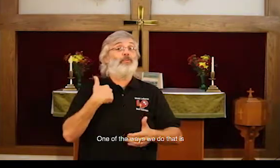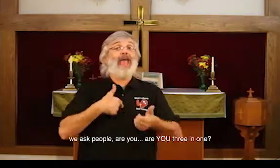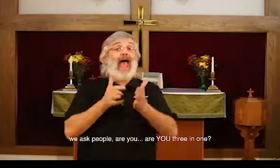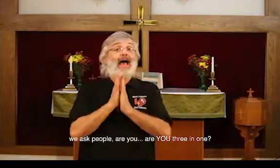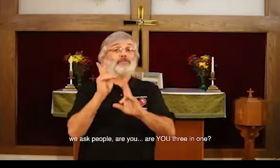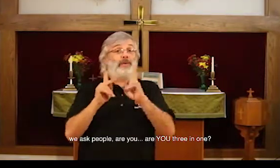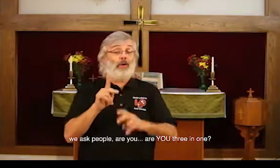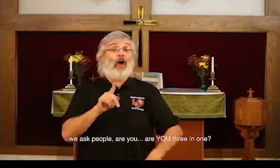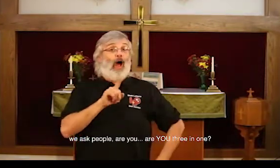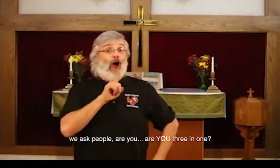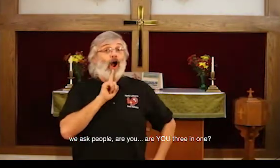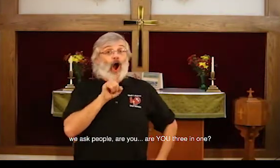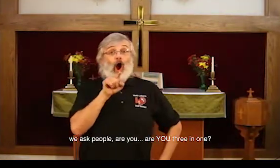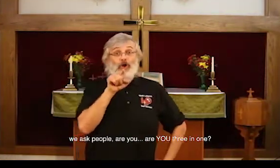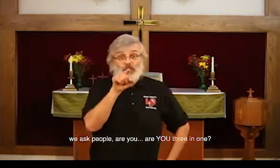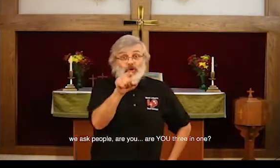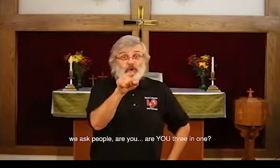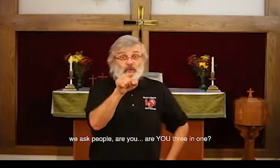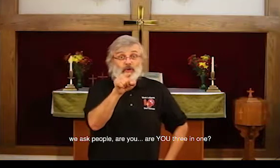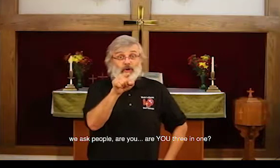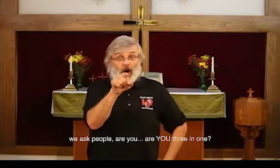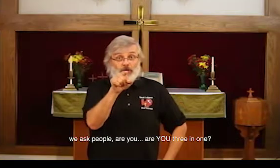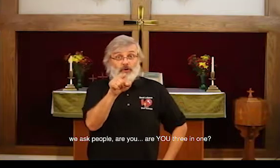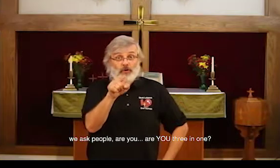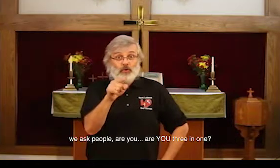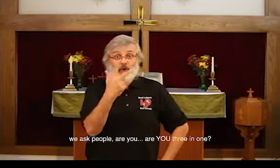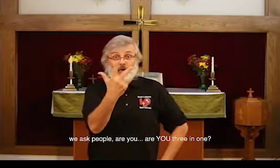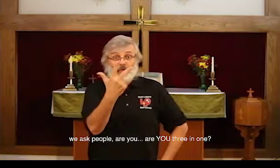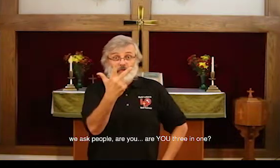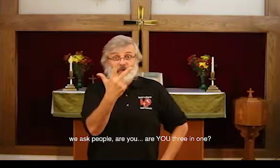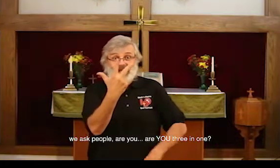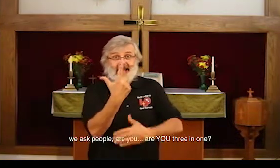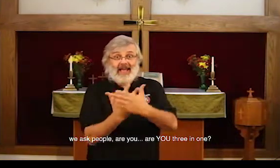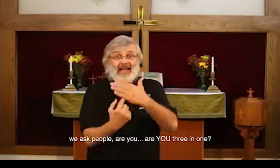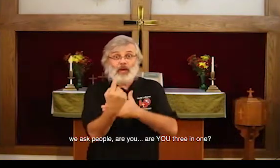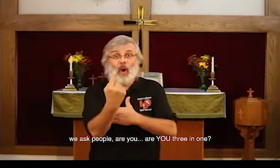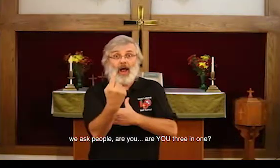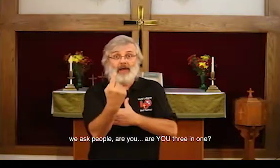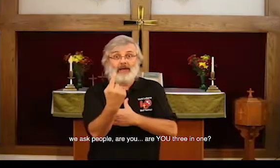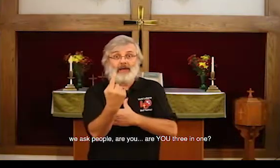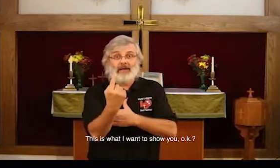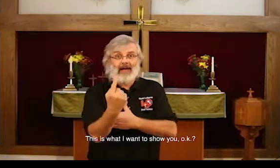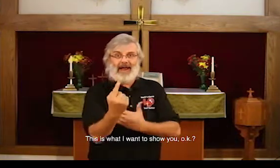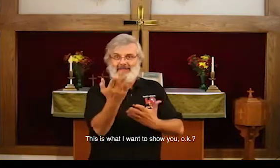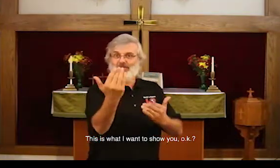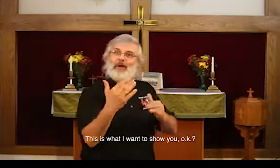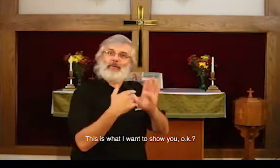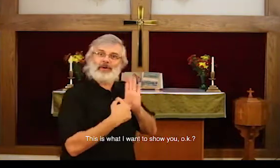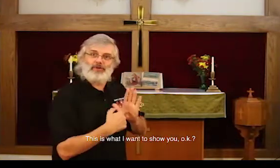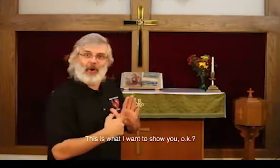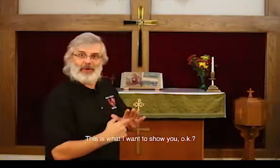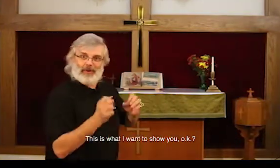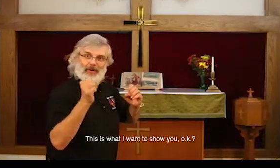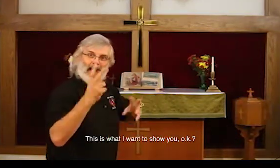we ask people, are you, are you three in one, and this is what I'm going to show you, okay,